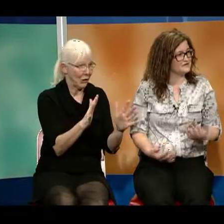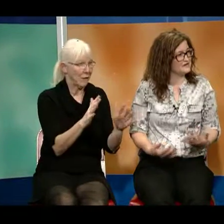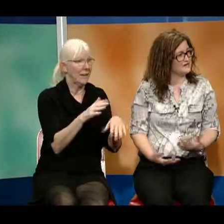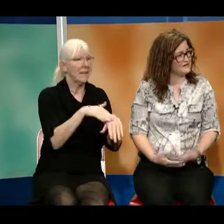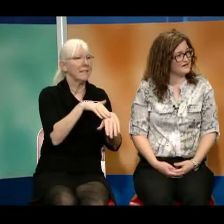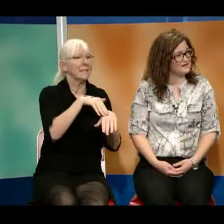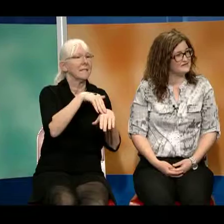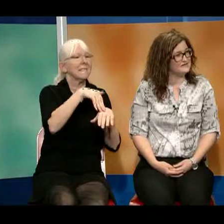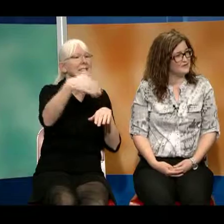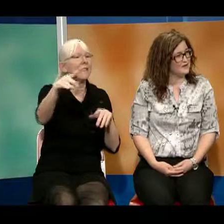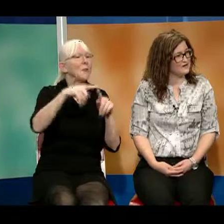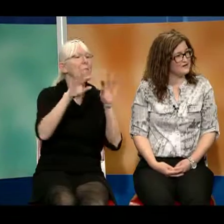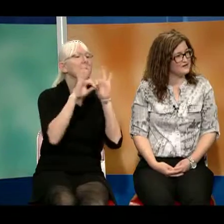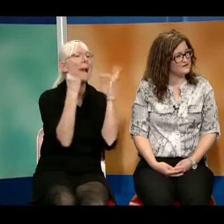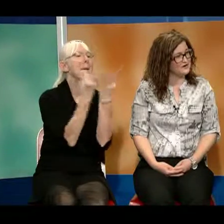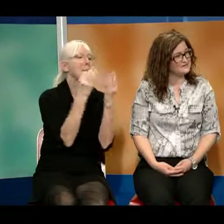there's anything that needs to be medically addressed.